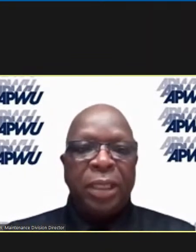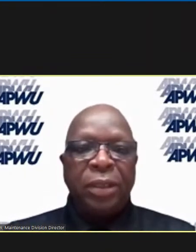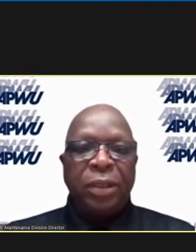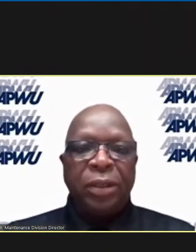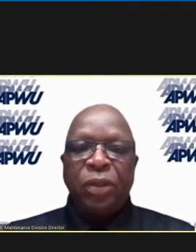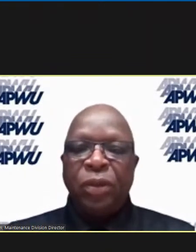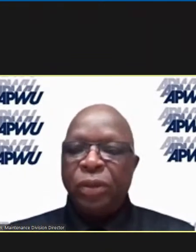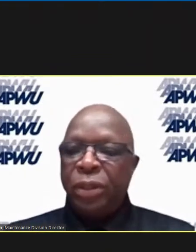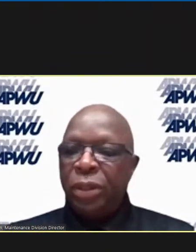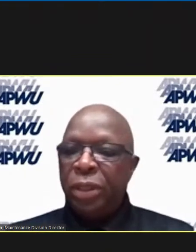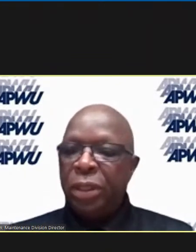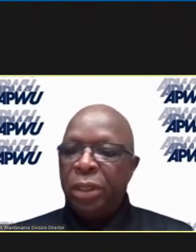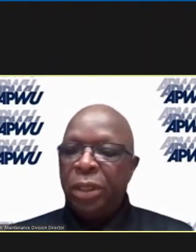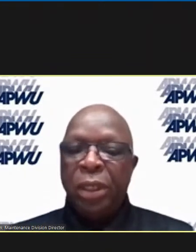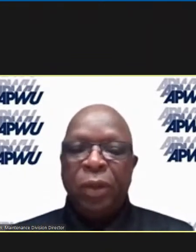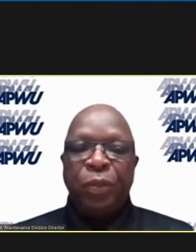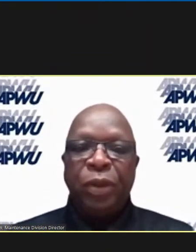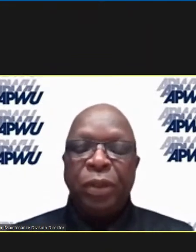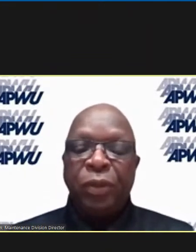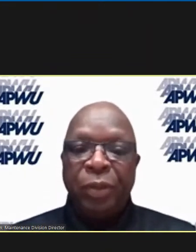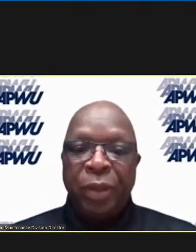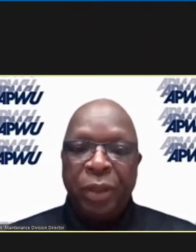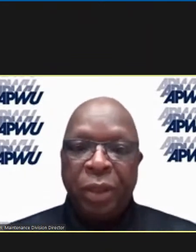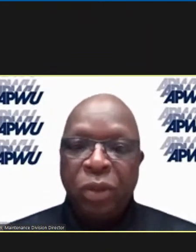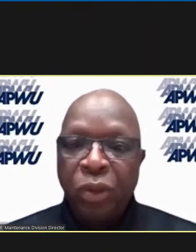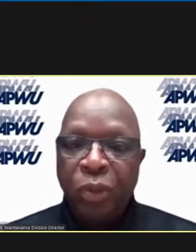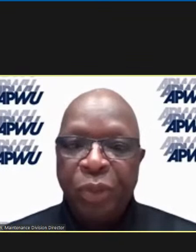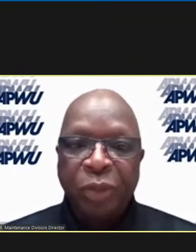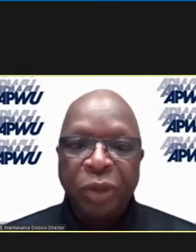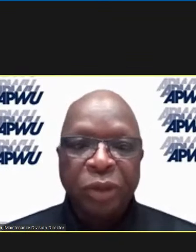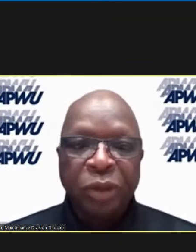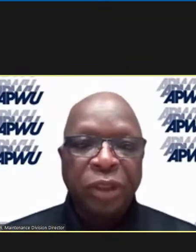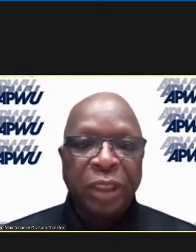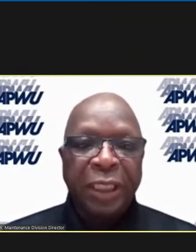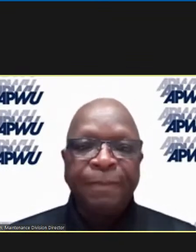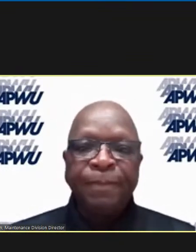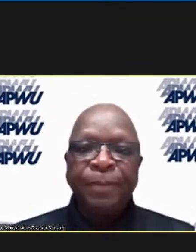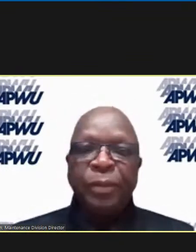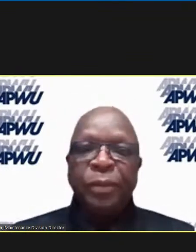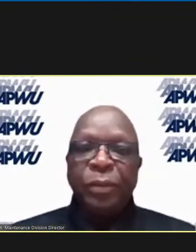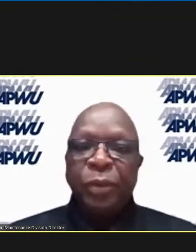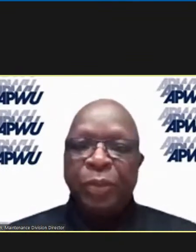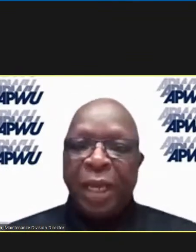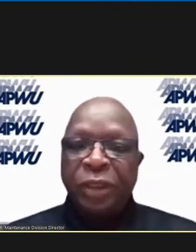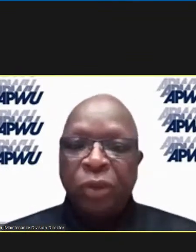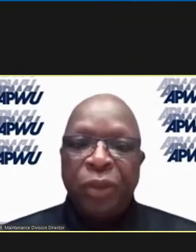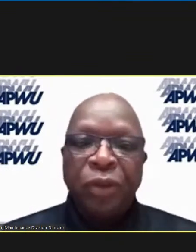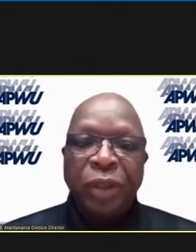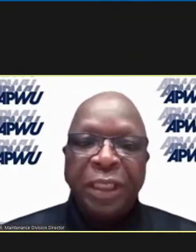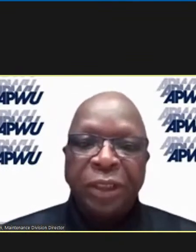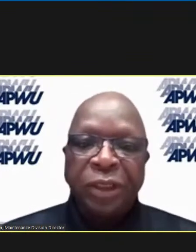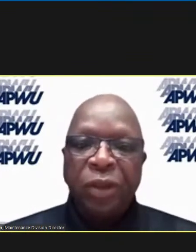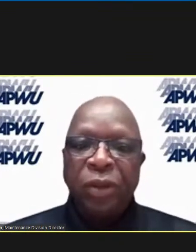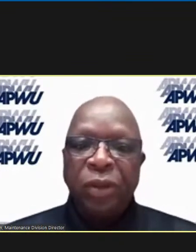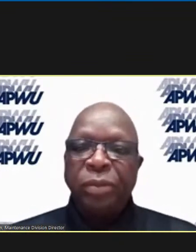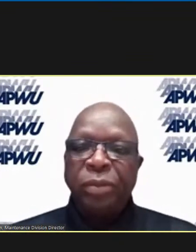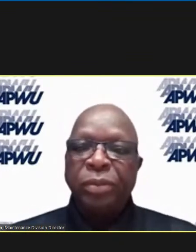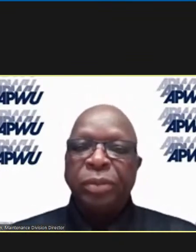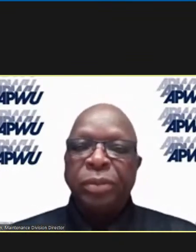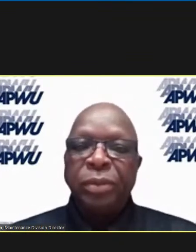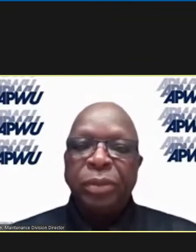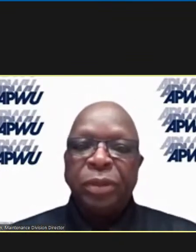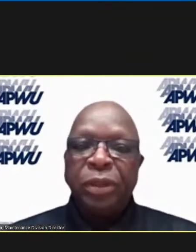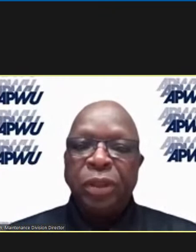On another note, Brother Raymer, who brought me to D.C., passed away three years ago.